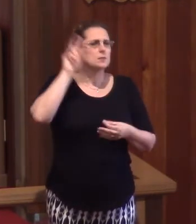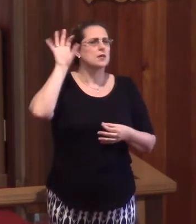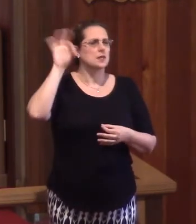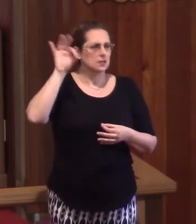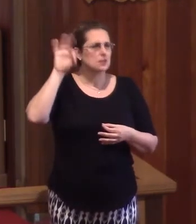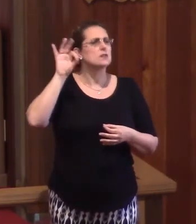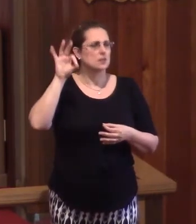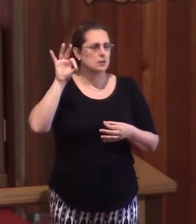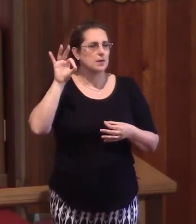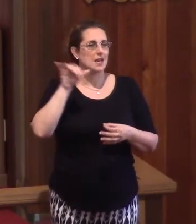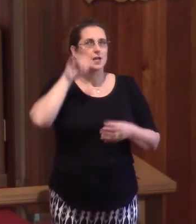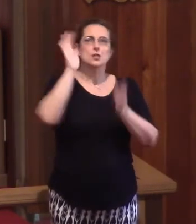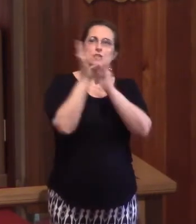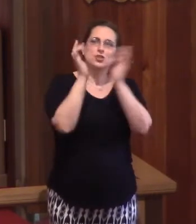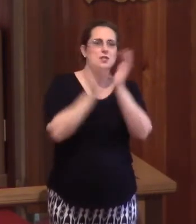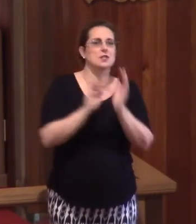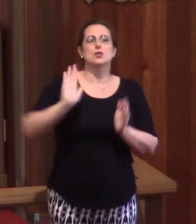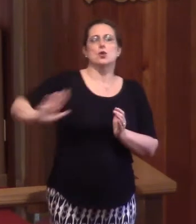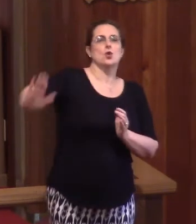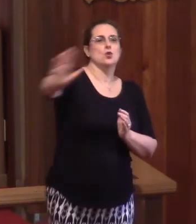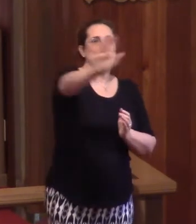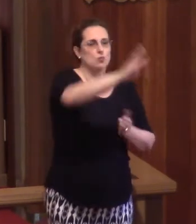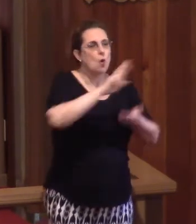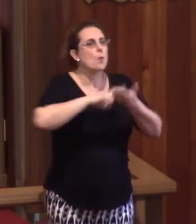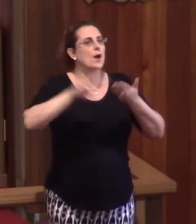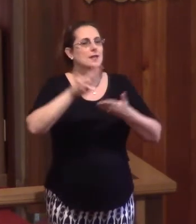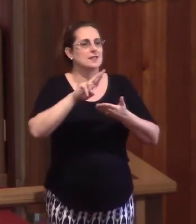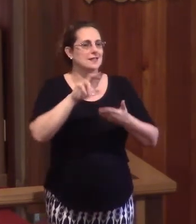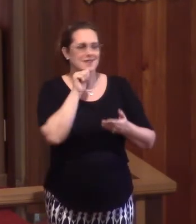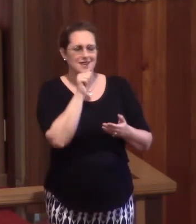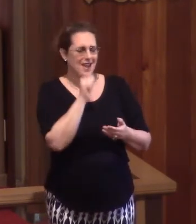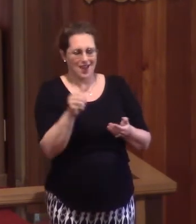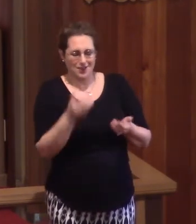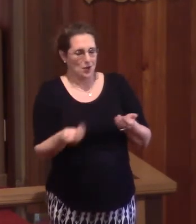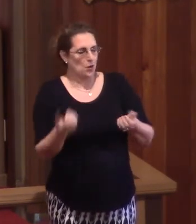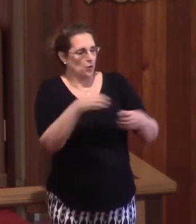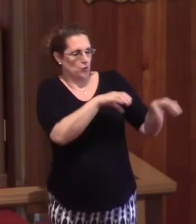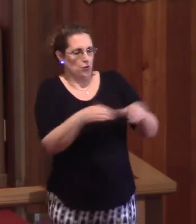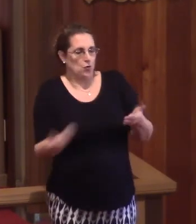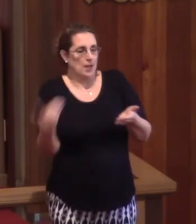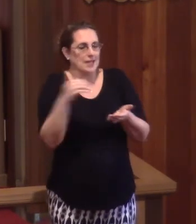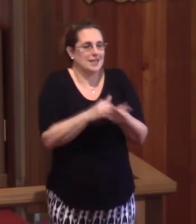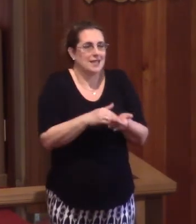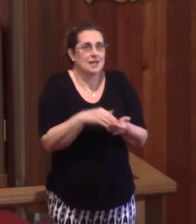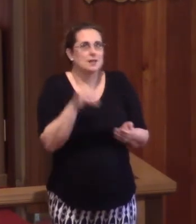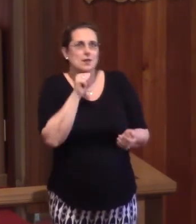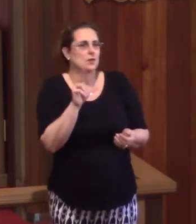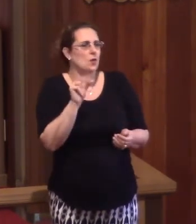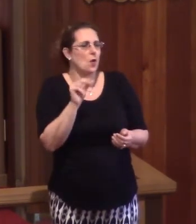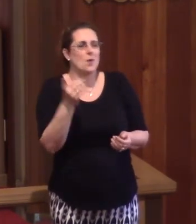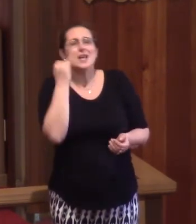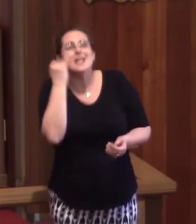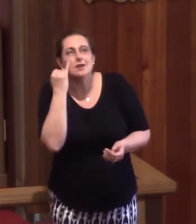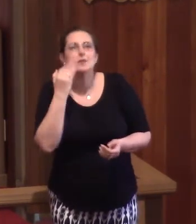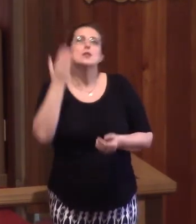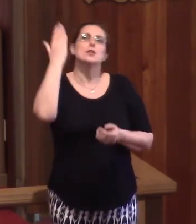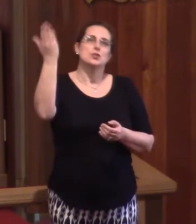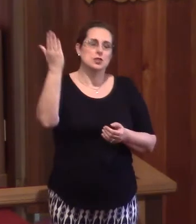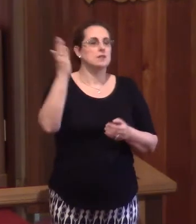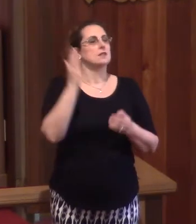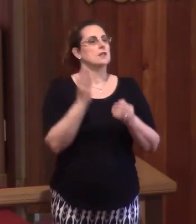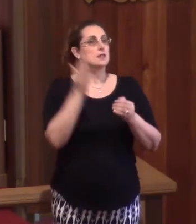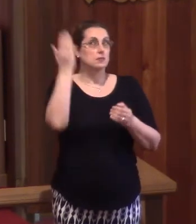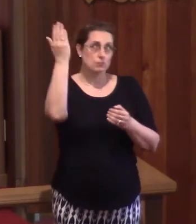righteousness. There's no do-over needed, no if-onlys. Jesus is your salvation, your